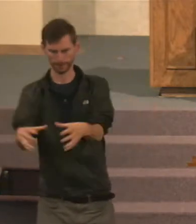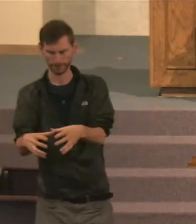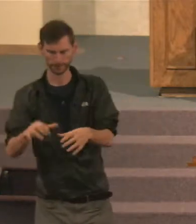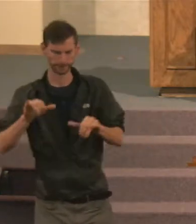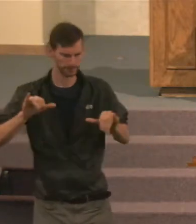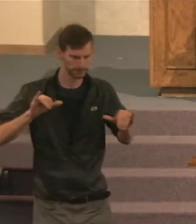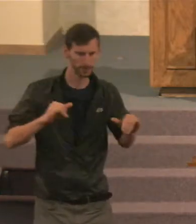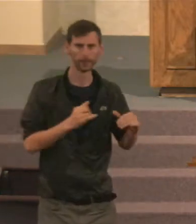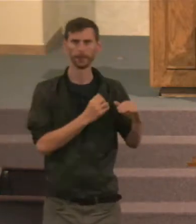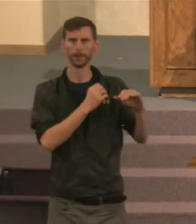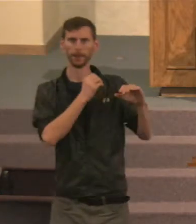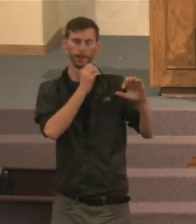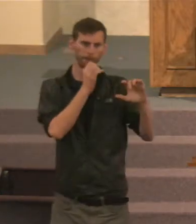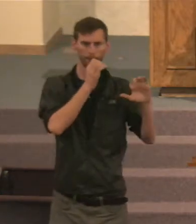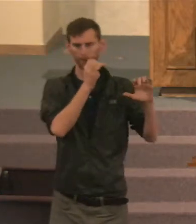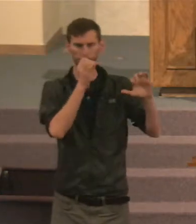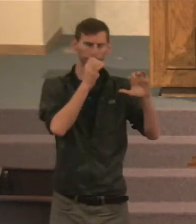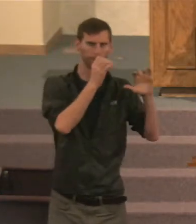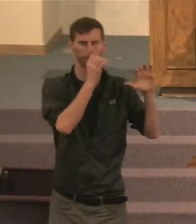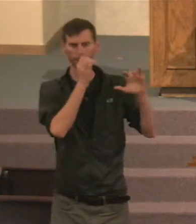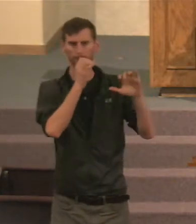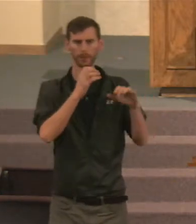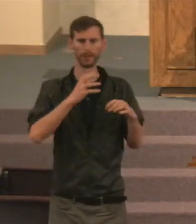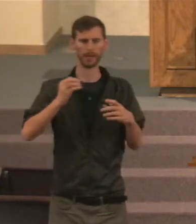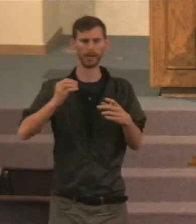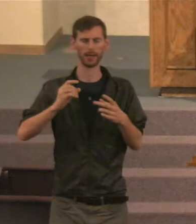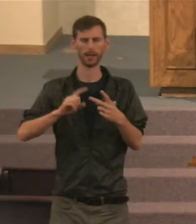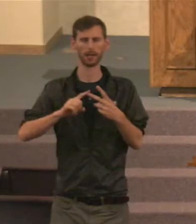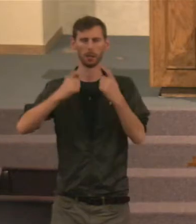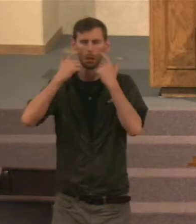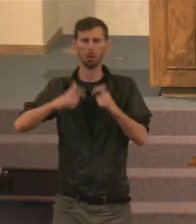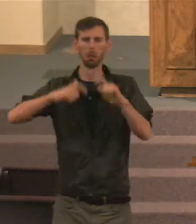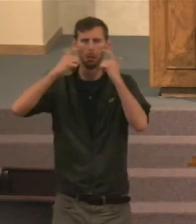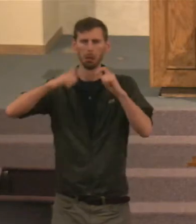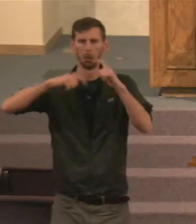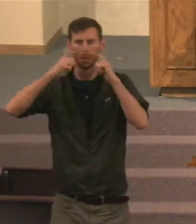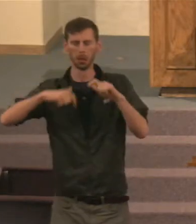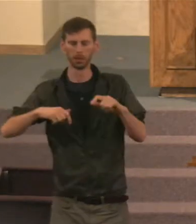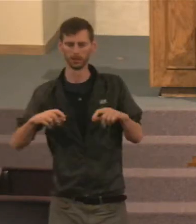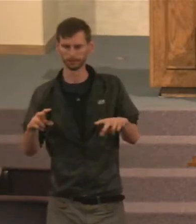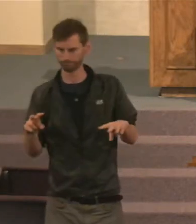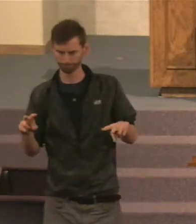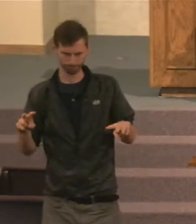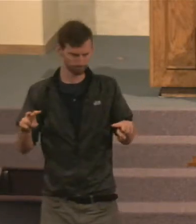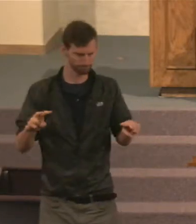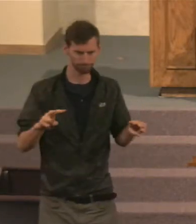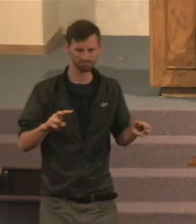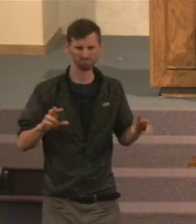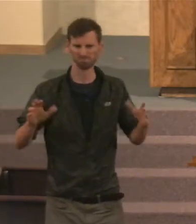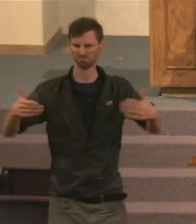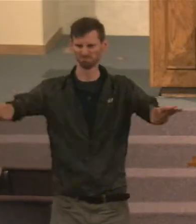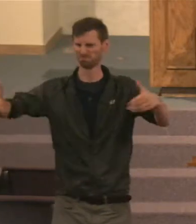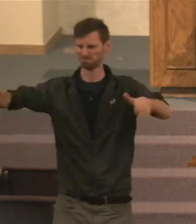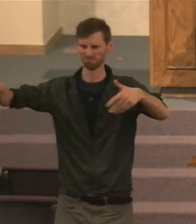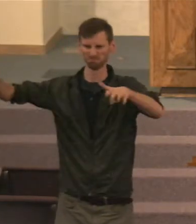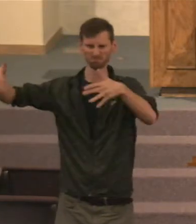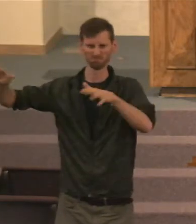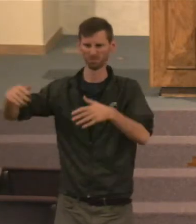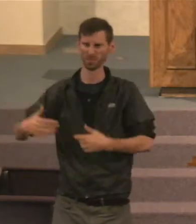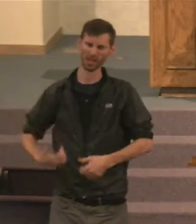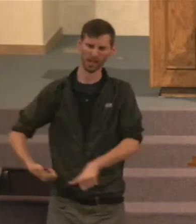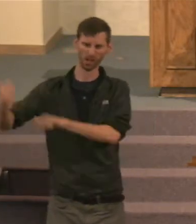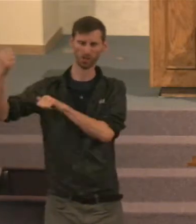he told them to leave, sent them out of the room, because he said, she's not dead, she's asleep. And they all laughed and